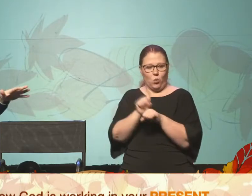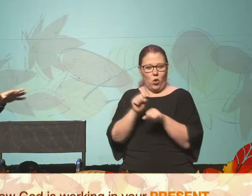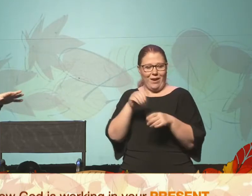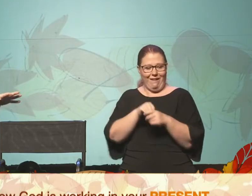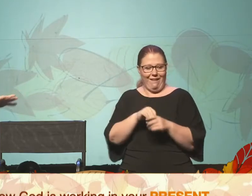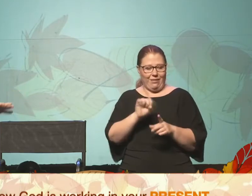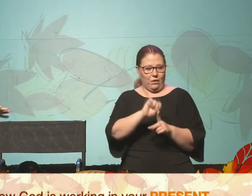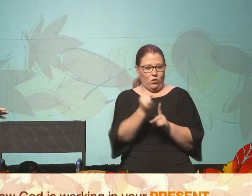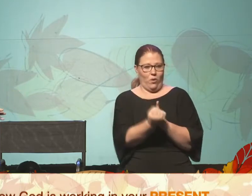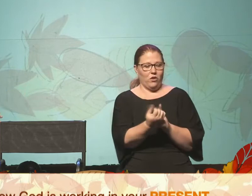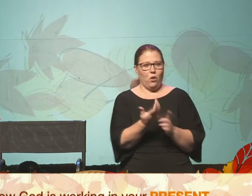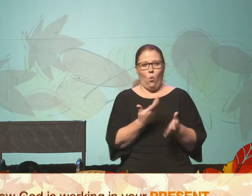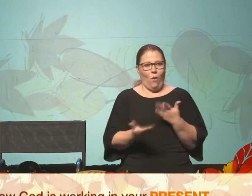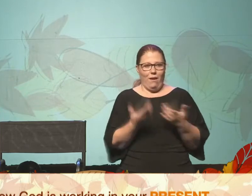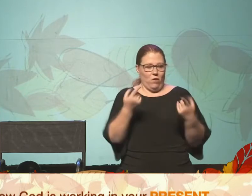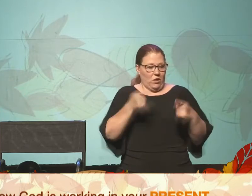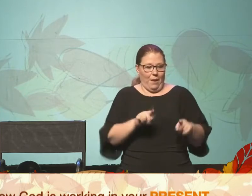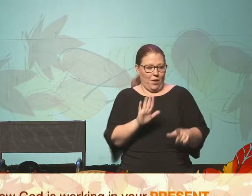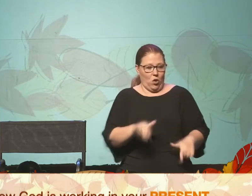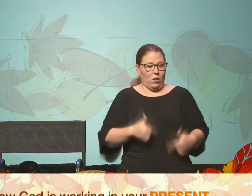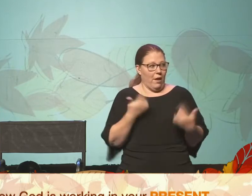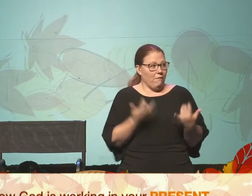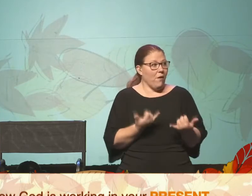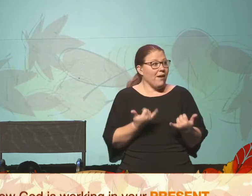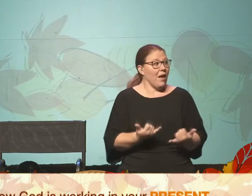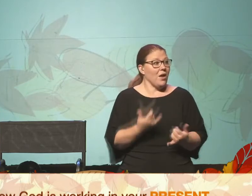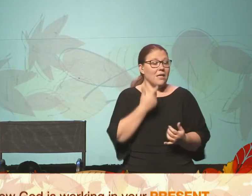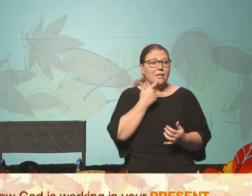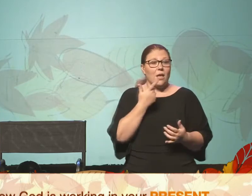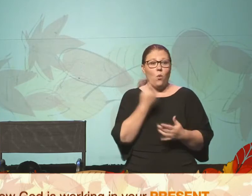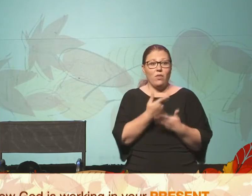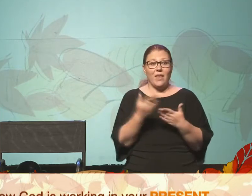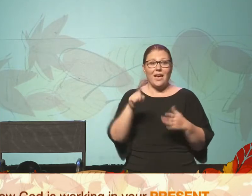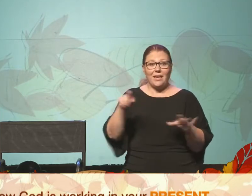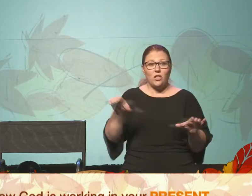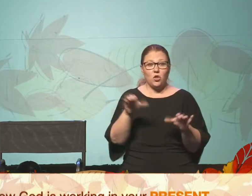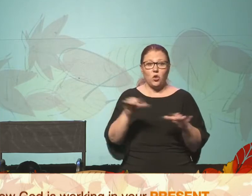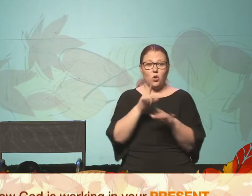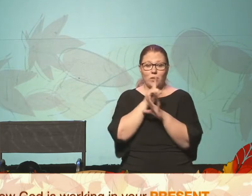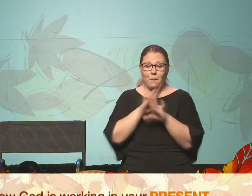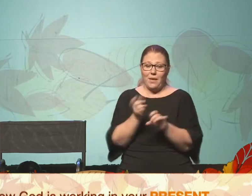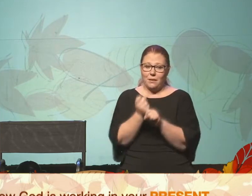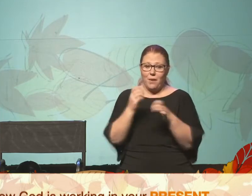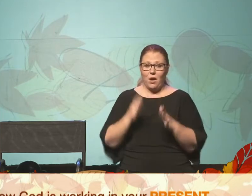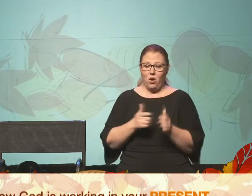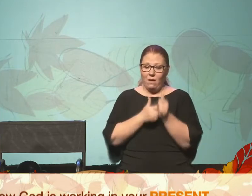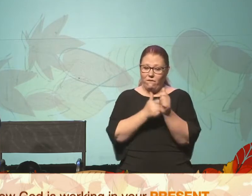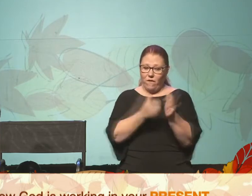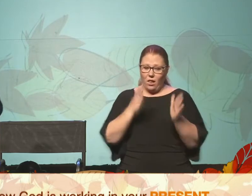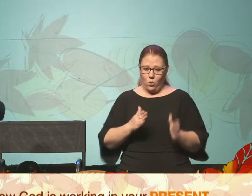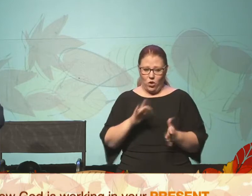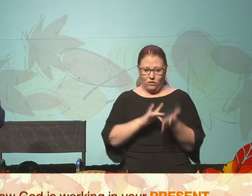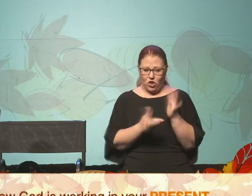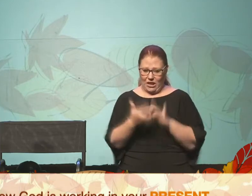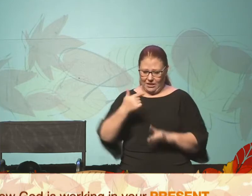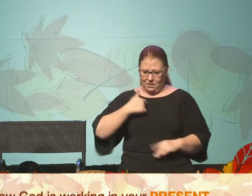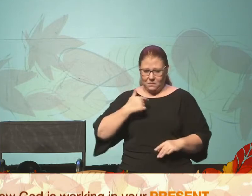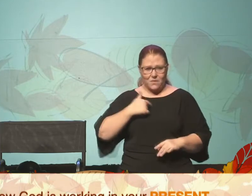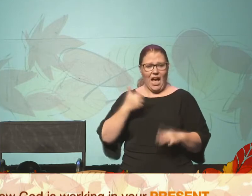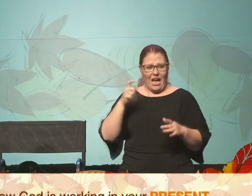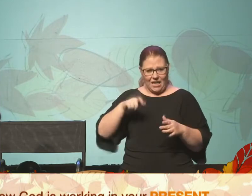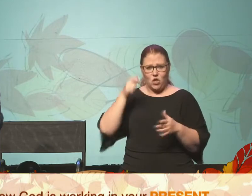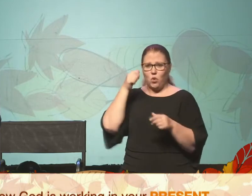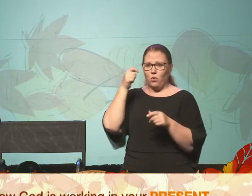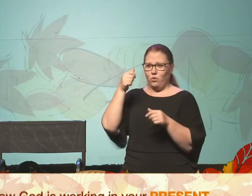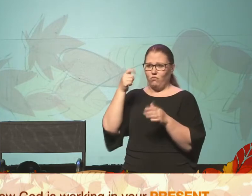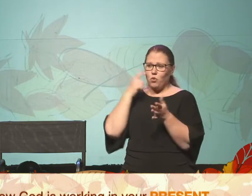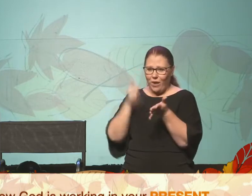present circumstance is, to say one of the things that I need to do as a peacemaker, as a follower of Jesus, is to recognize what God is